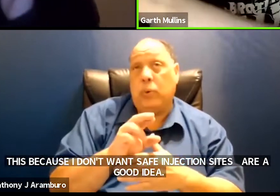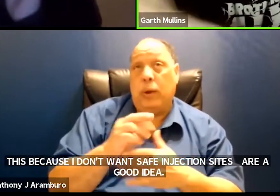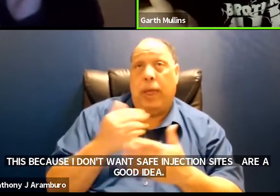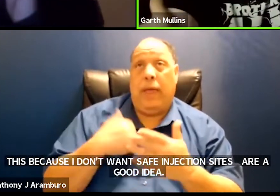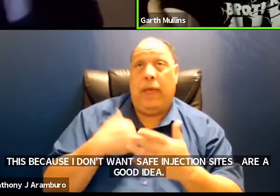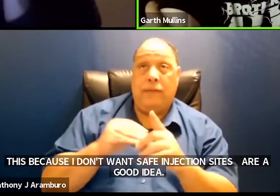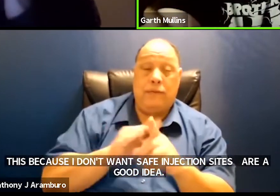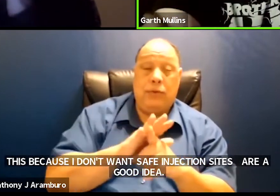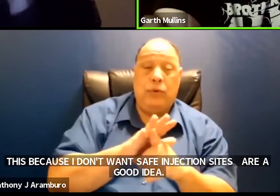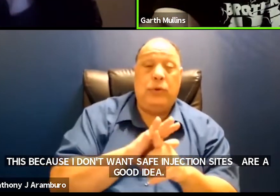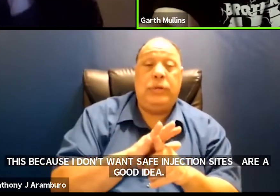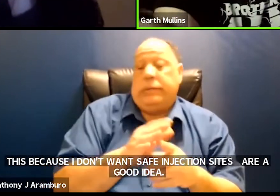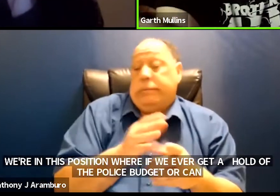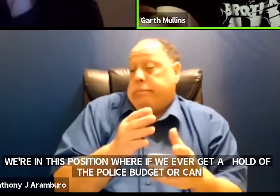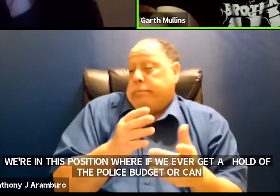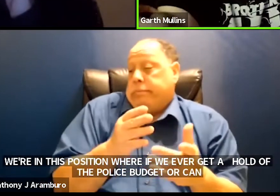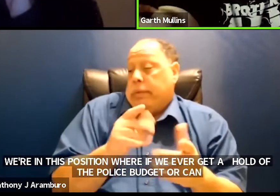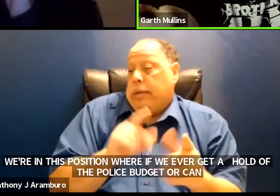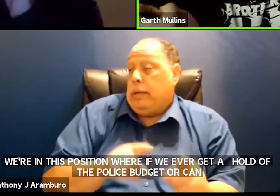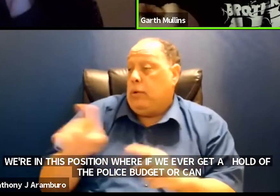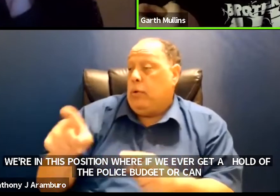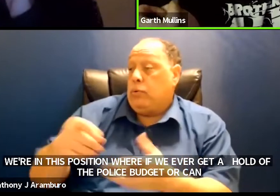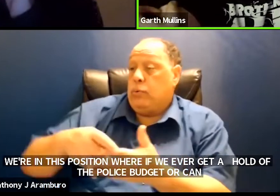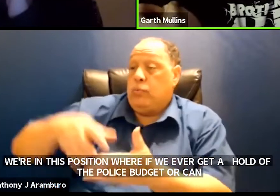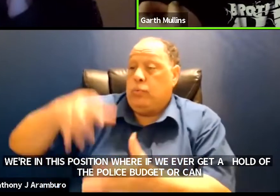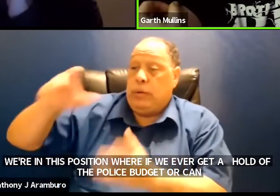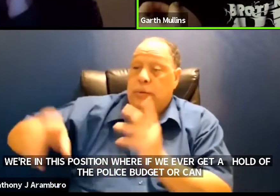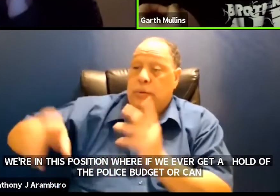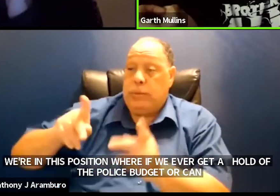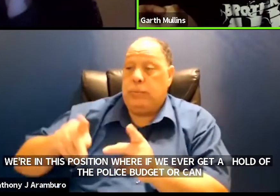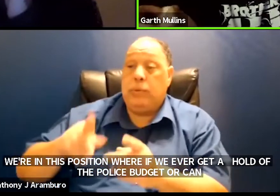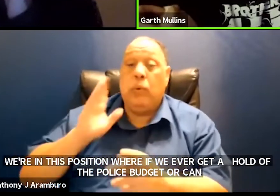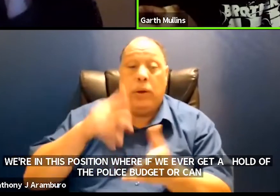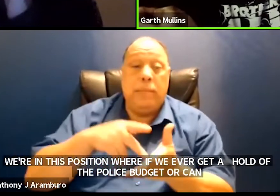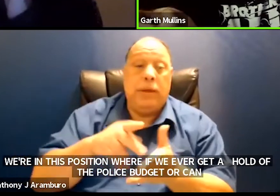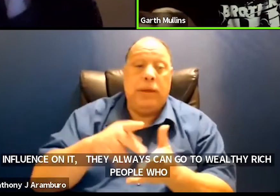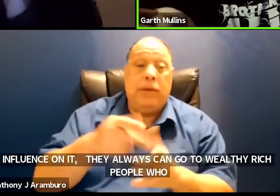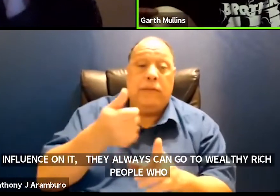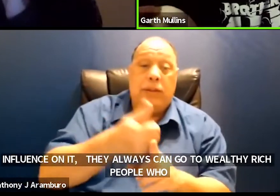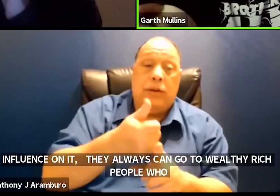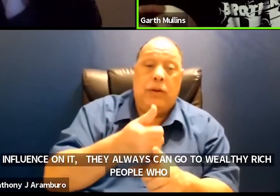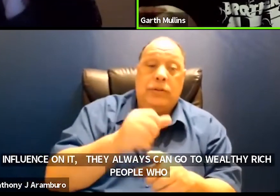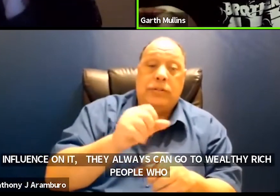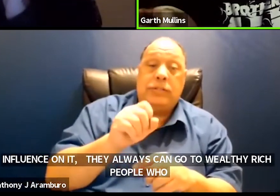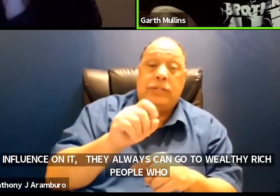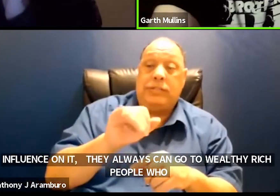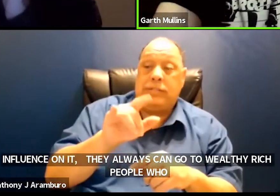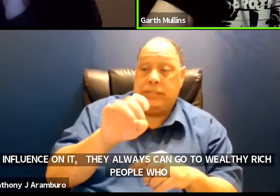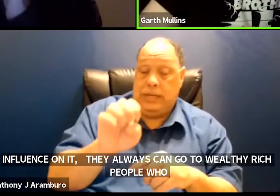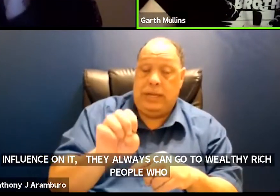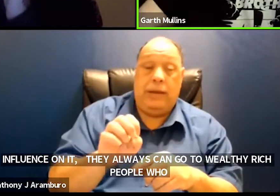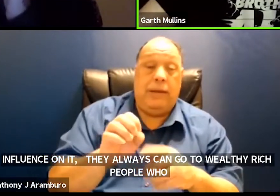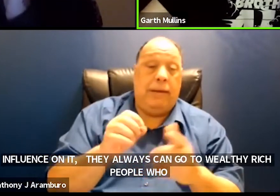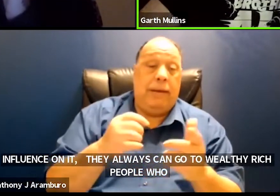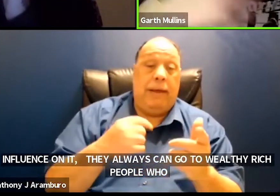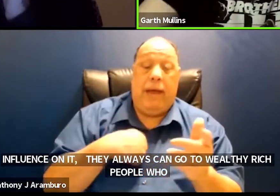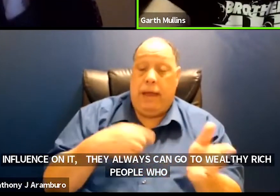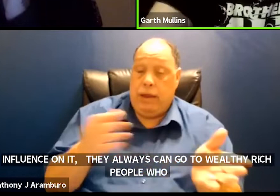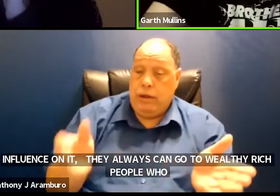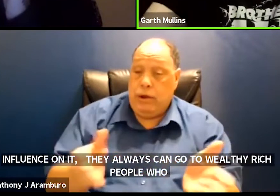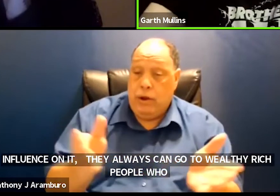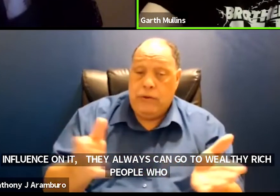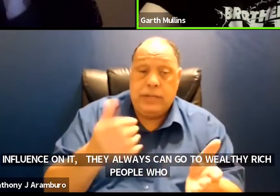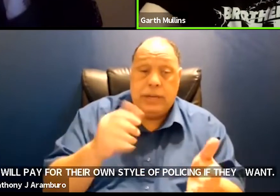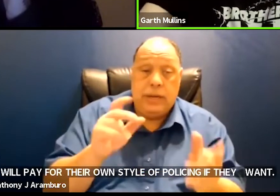they always can go to uh wealthy rich people who will pay for their own style of policing if they want so i encourage anyone to